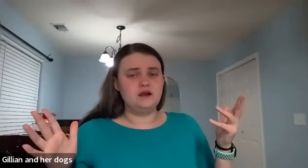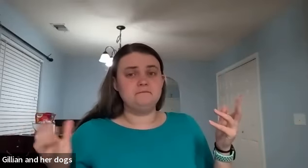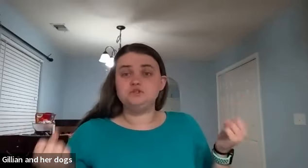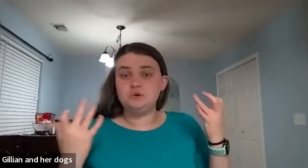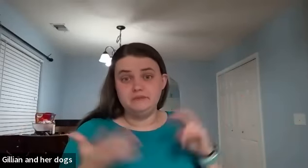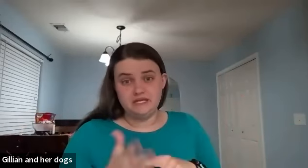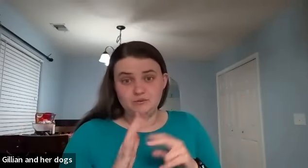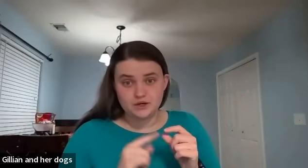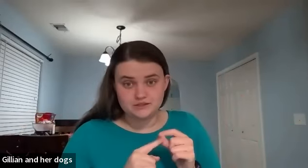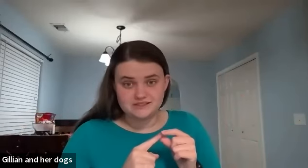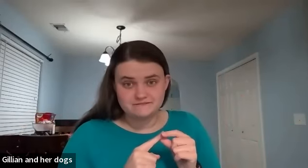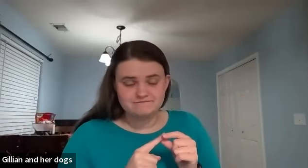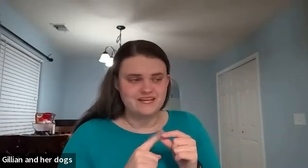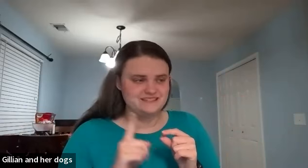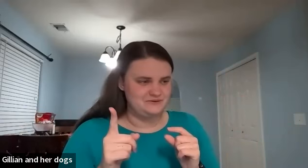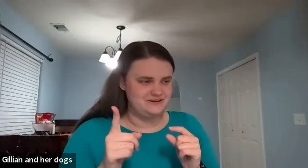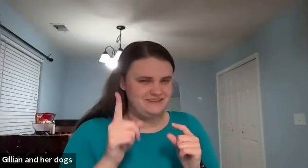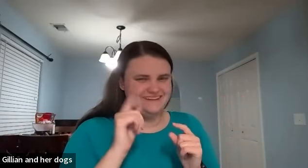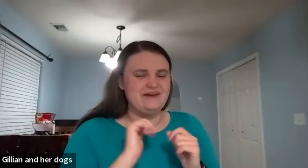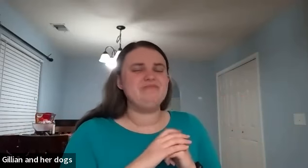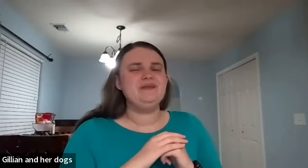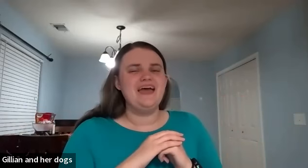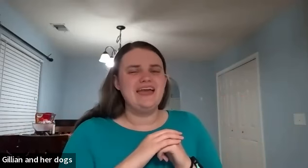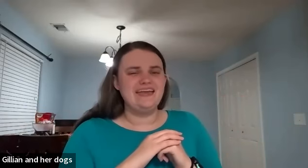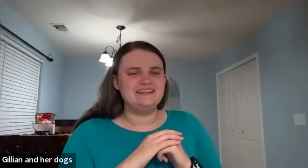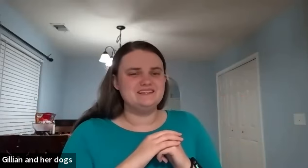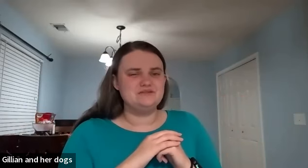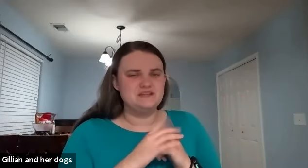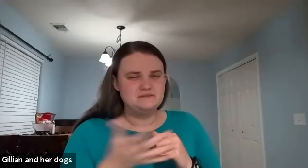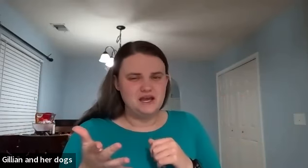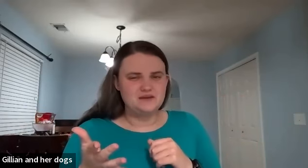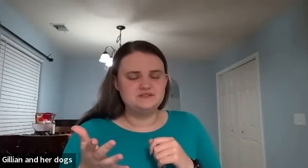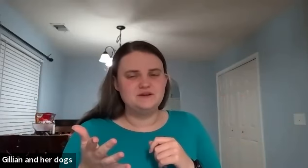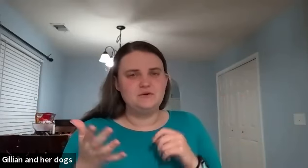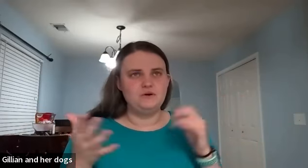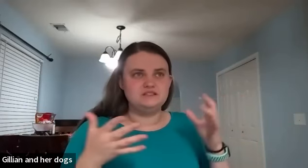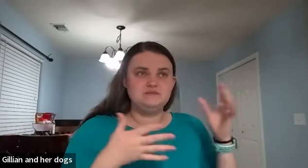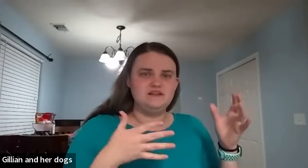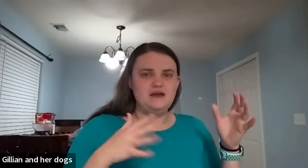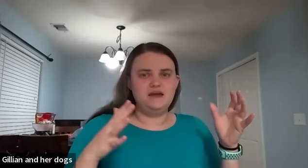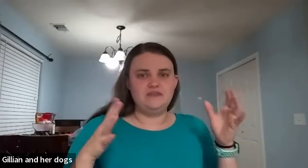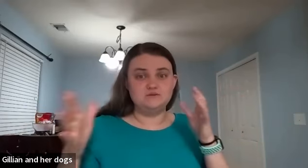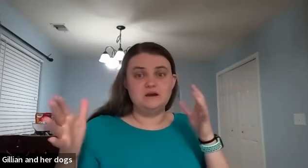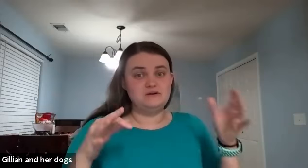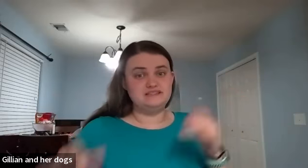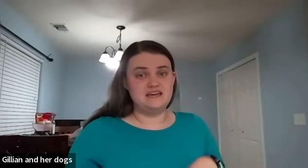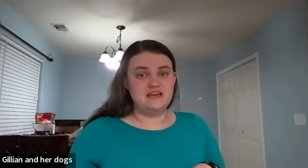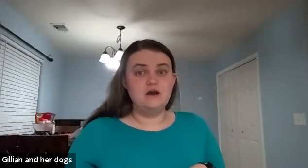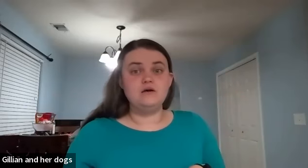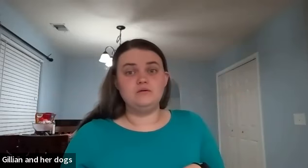multiple meaning words that's the word there we go and so sometimes words can be like that and that's why i always say oh